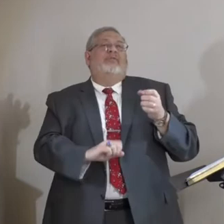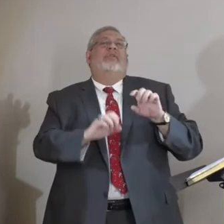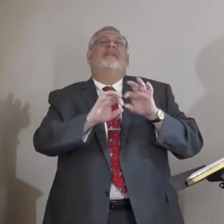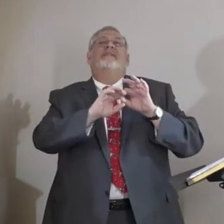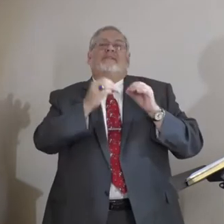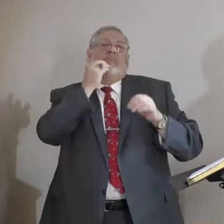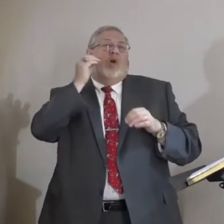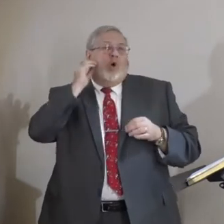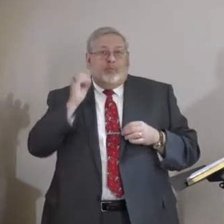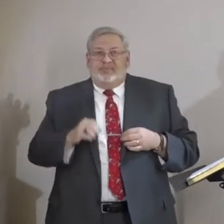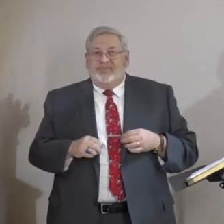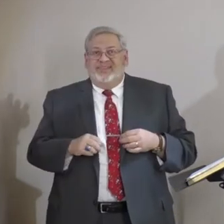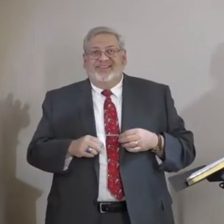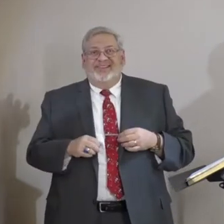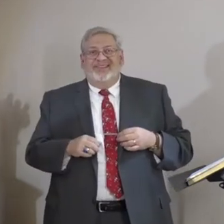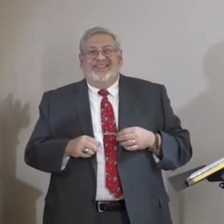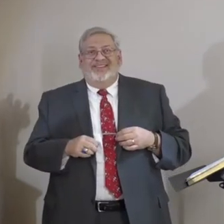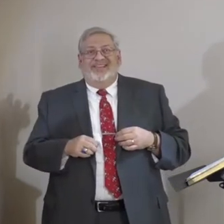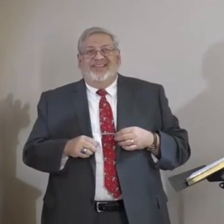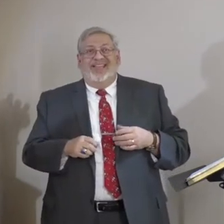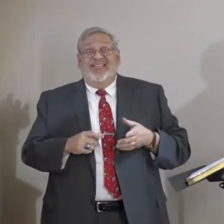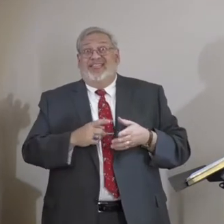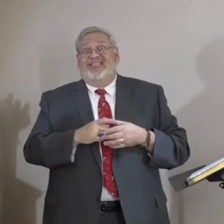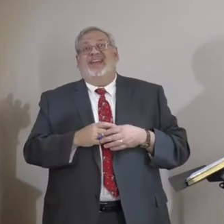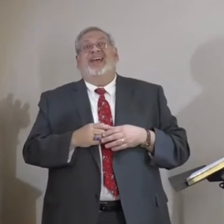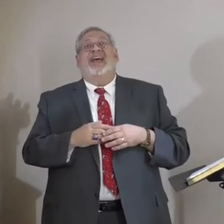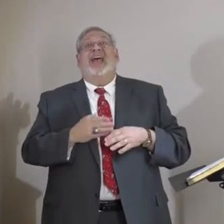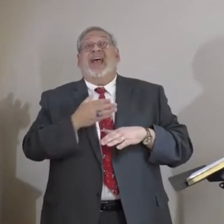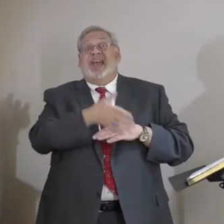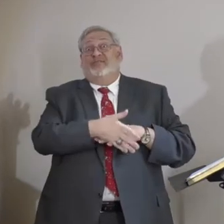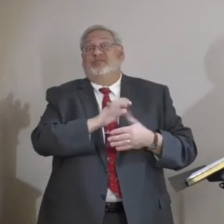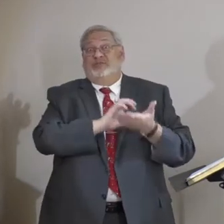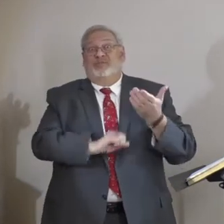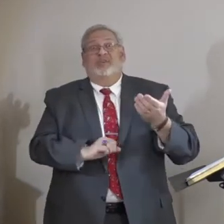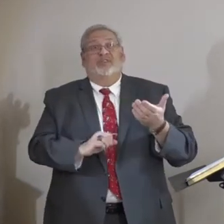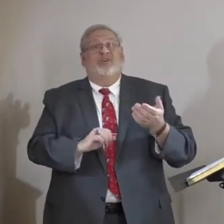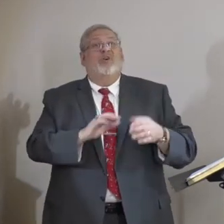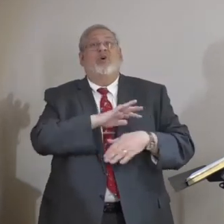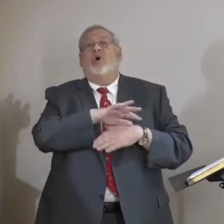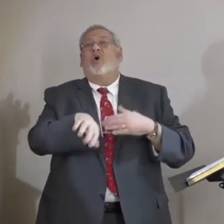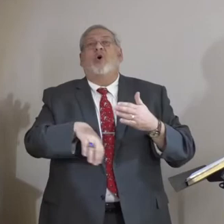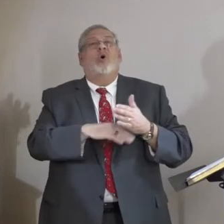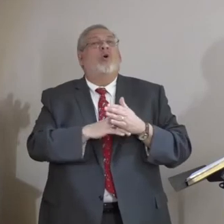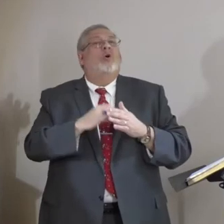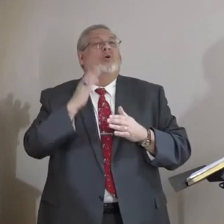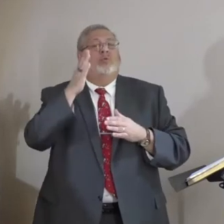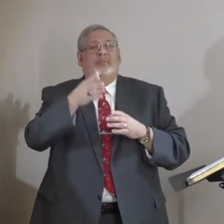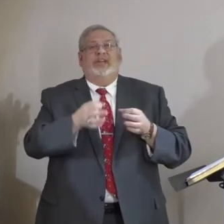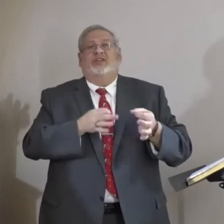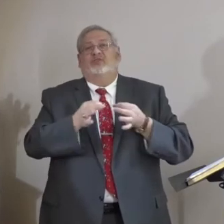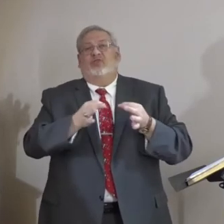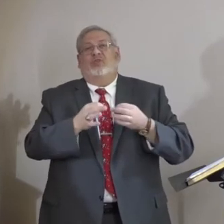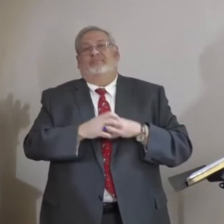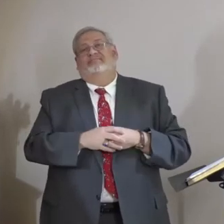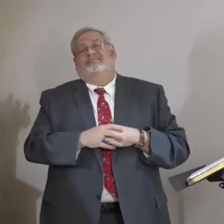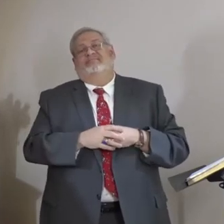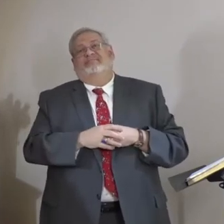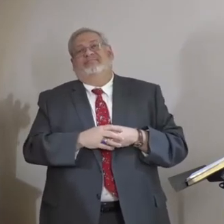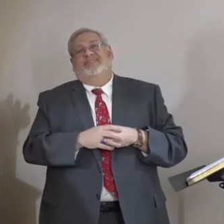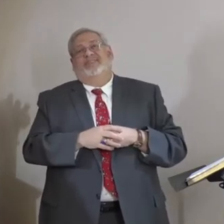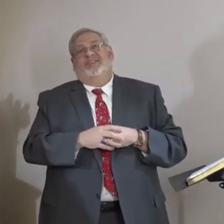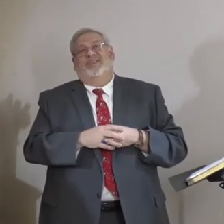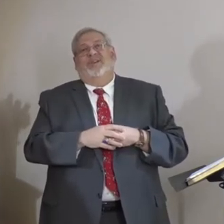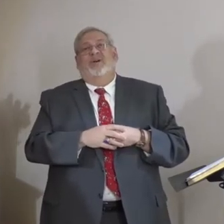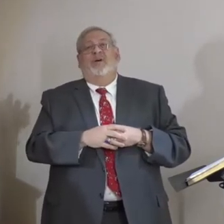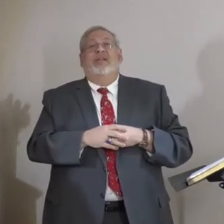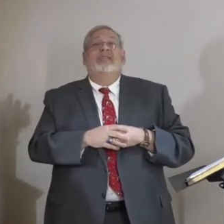Once you get it out of your home, you know what? Now you can get everything else under control at your home. Once you've got everything